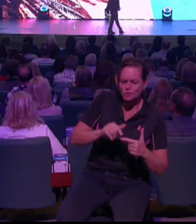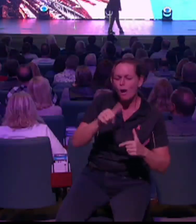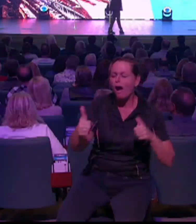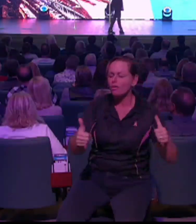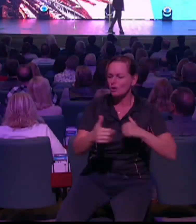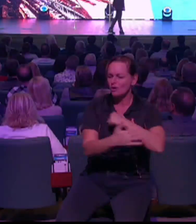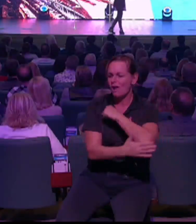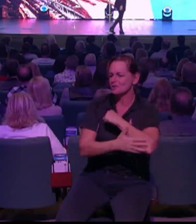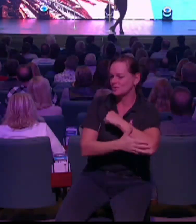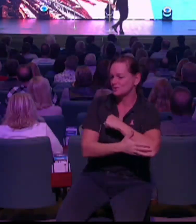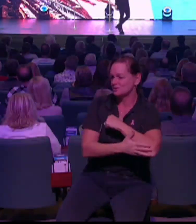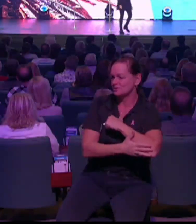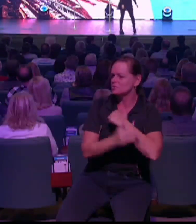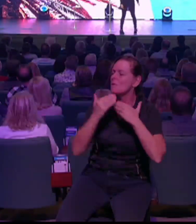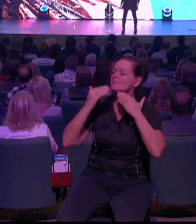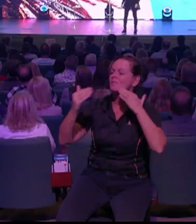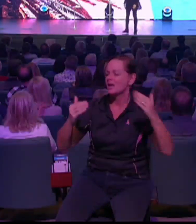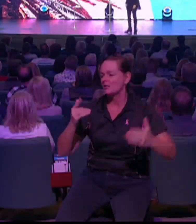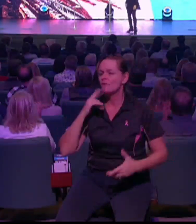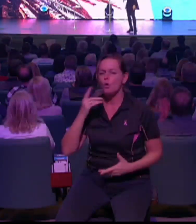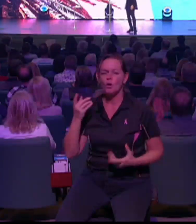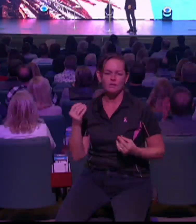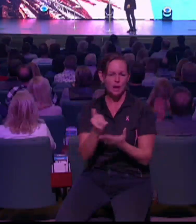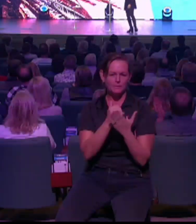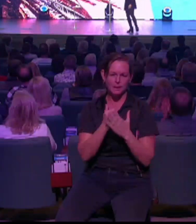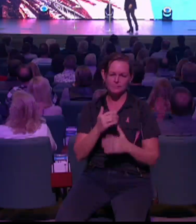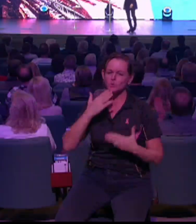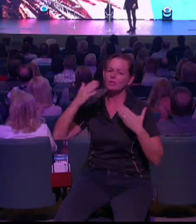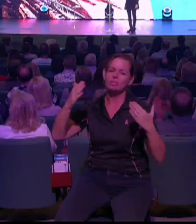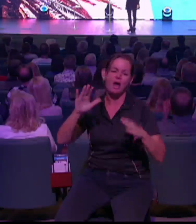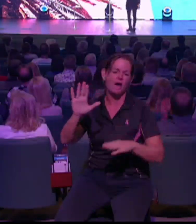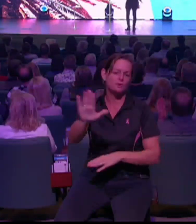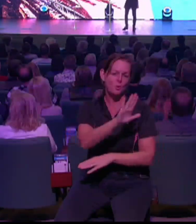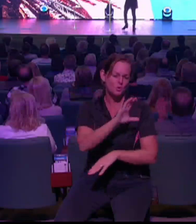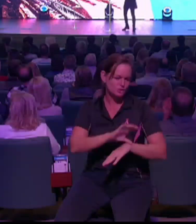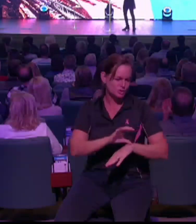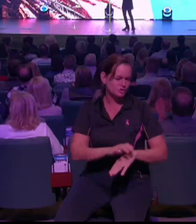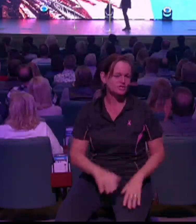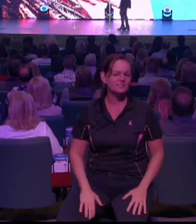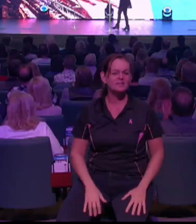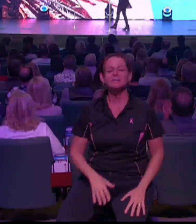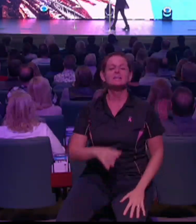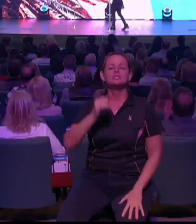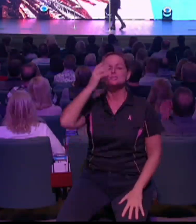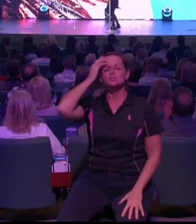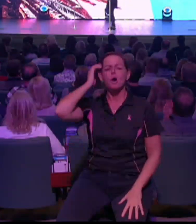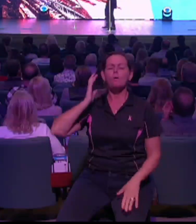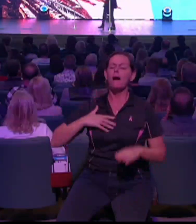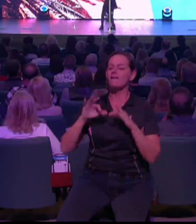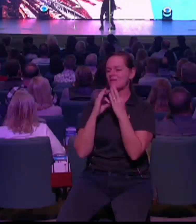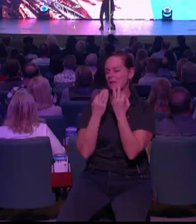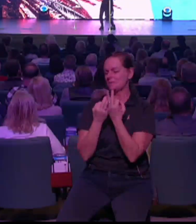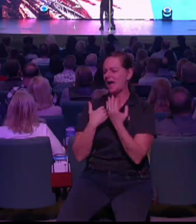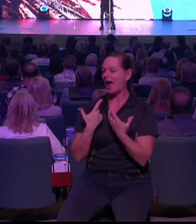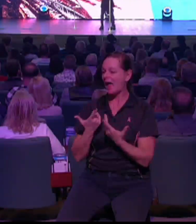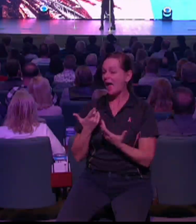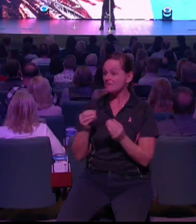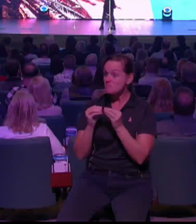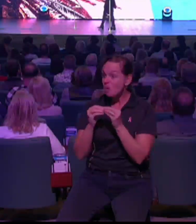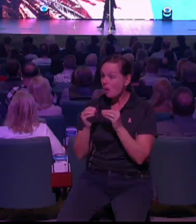thank you so much. We love your church. All right. I'm going to show you my family picture. I've got more grandchildren since the last time I